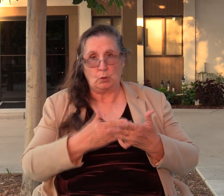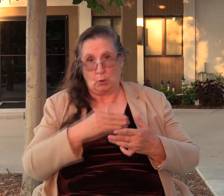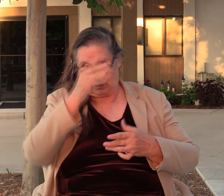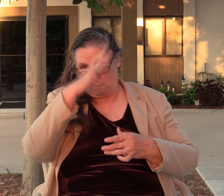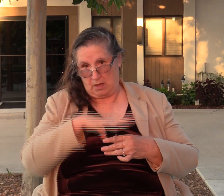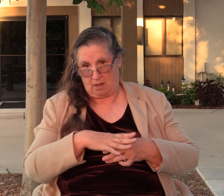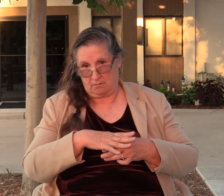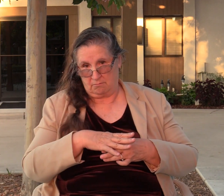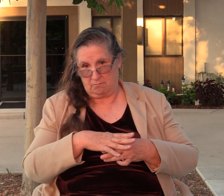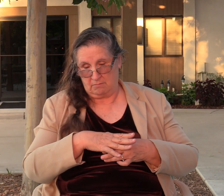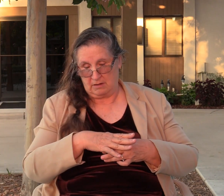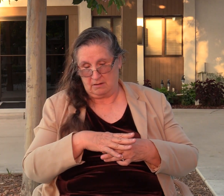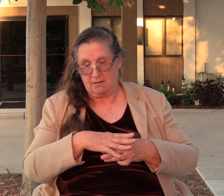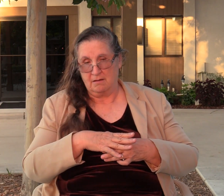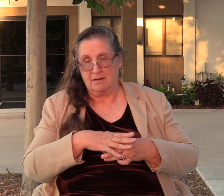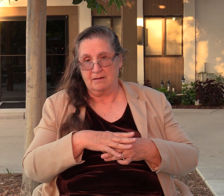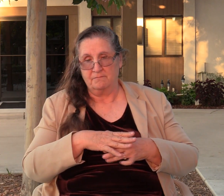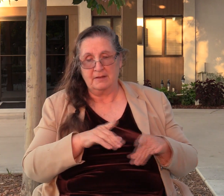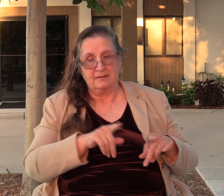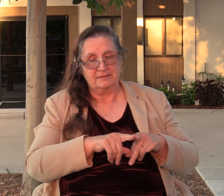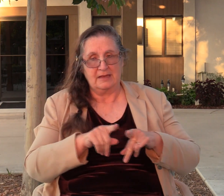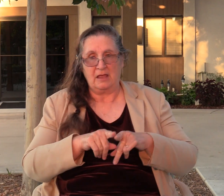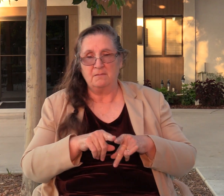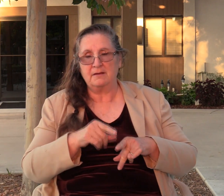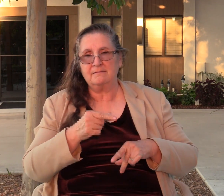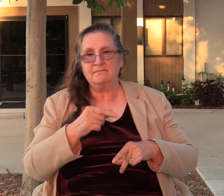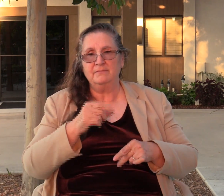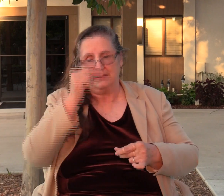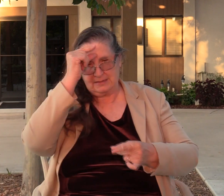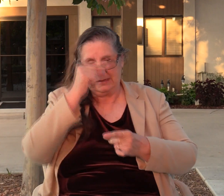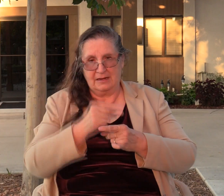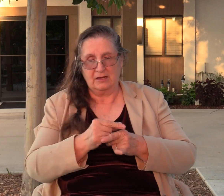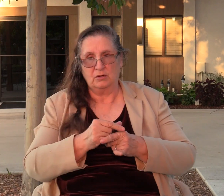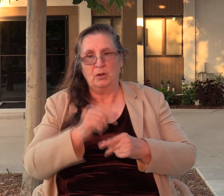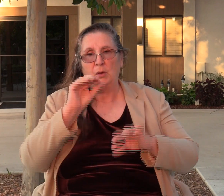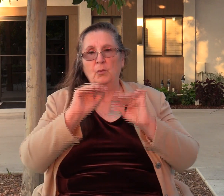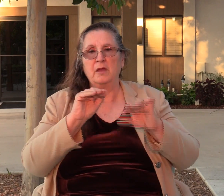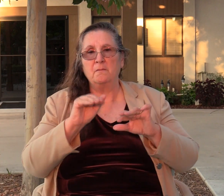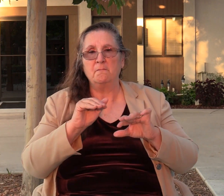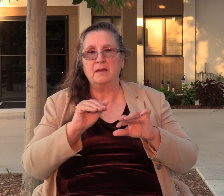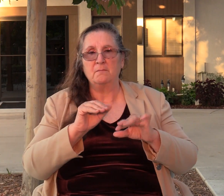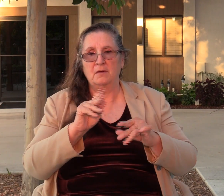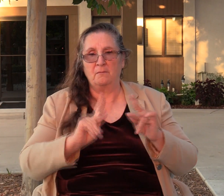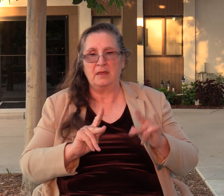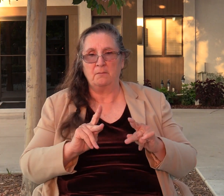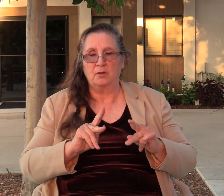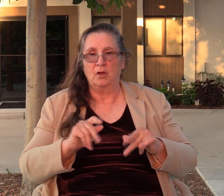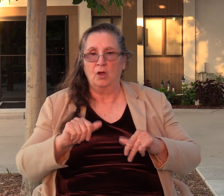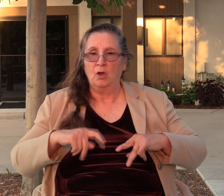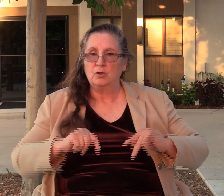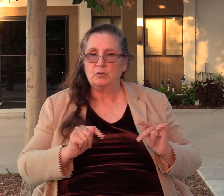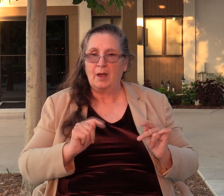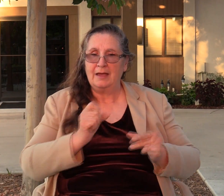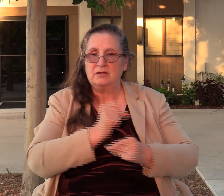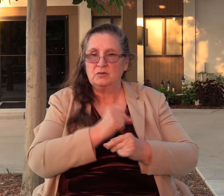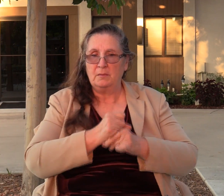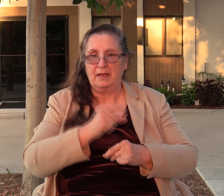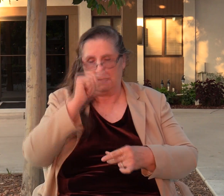Like Gideon. Remember, the people tried to make him king. Rule over us. And what do you say? No.